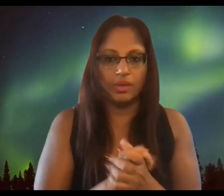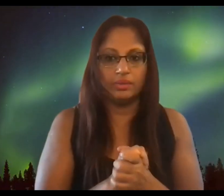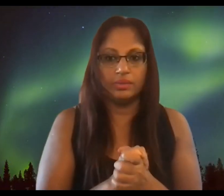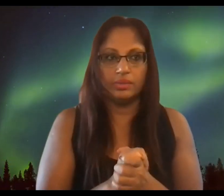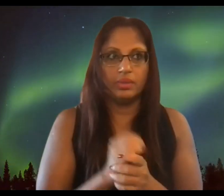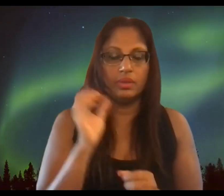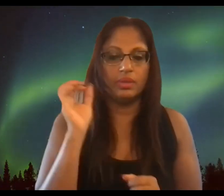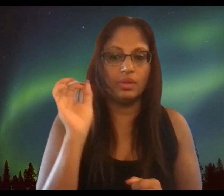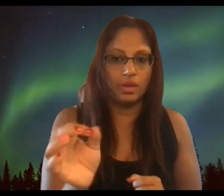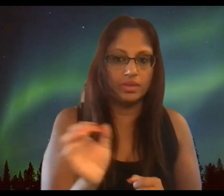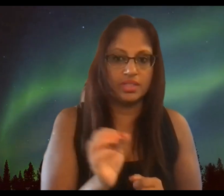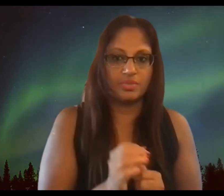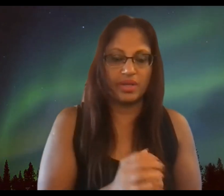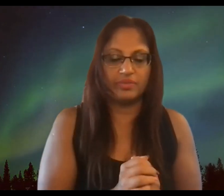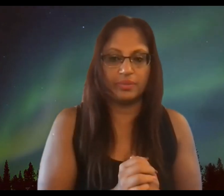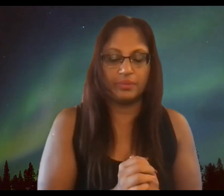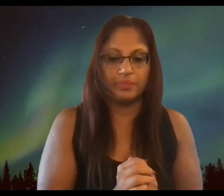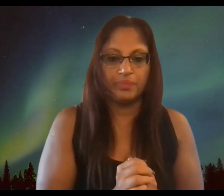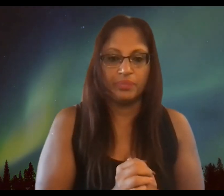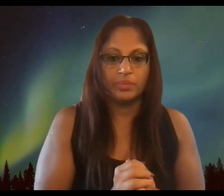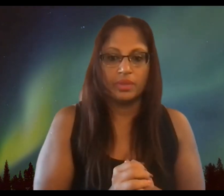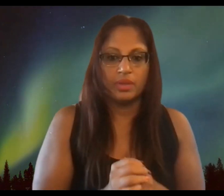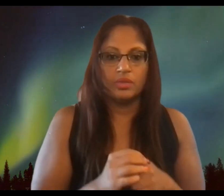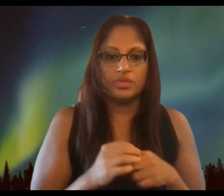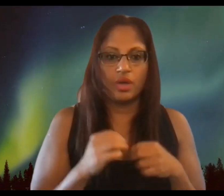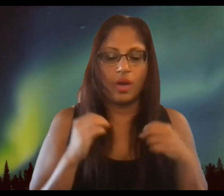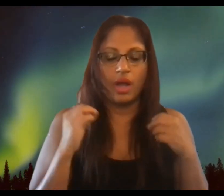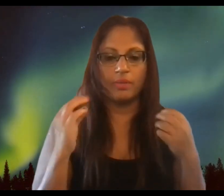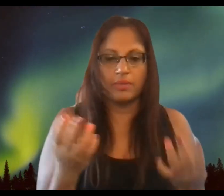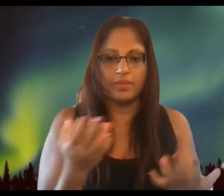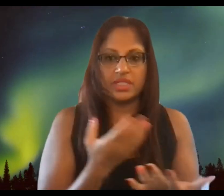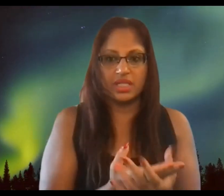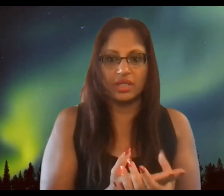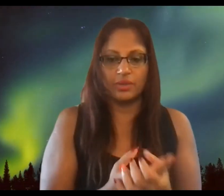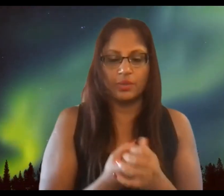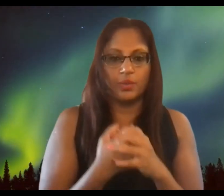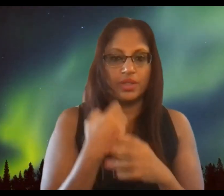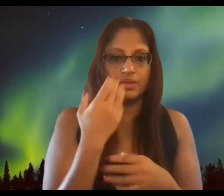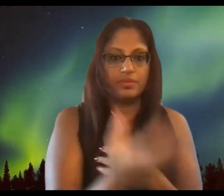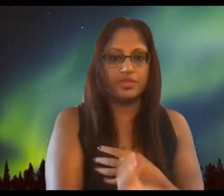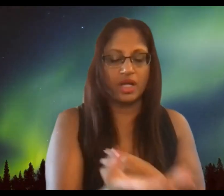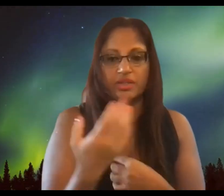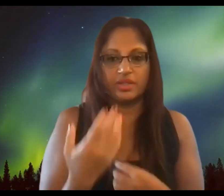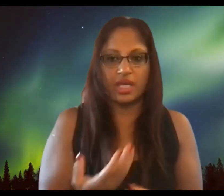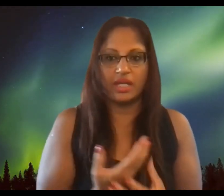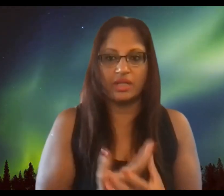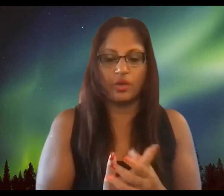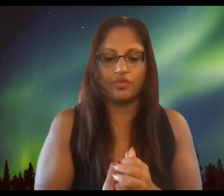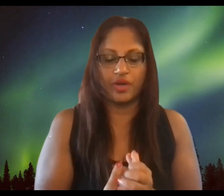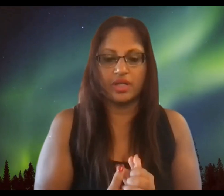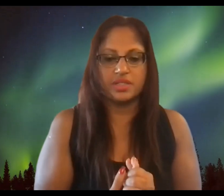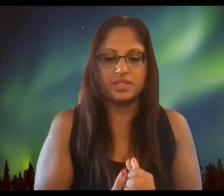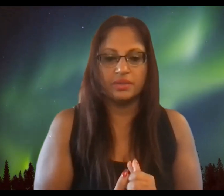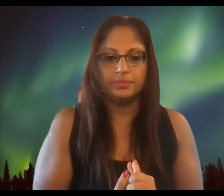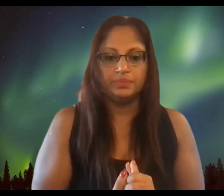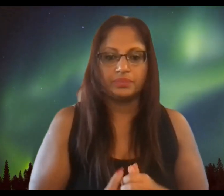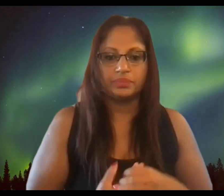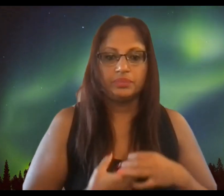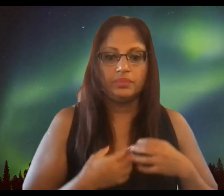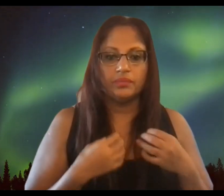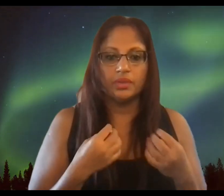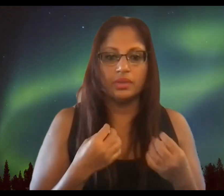at all on this platform so i'm coming together with jonathan and our friends